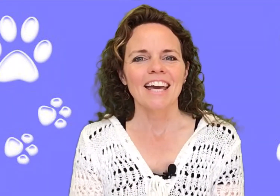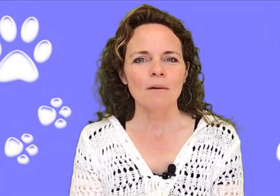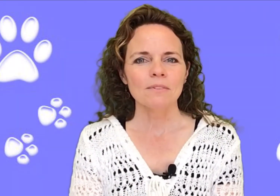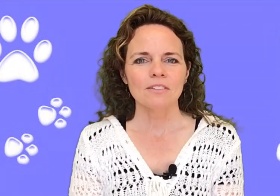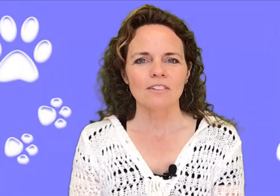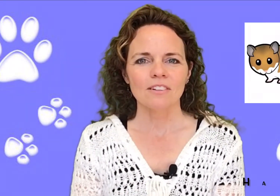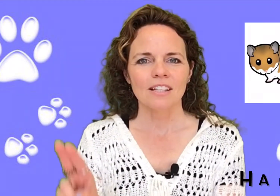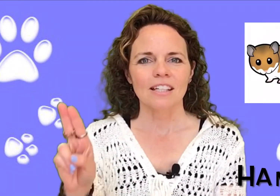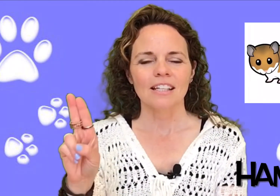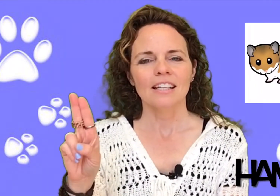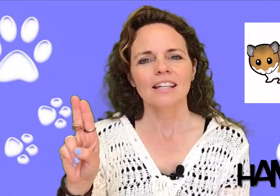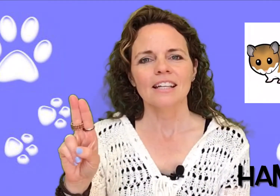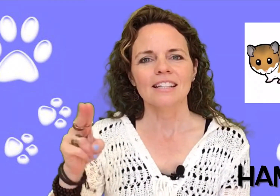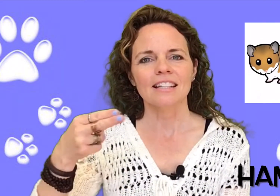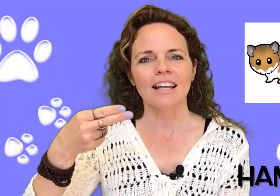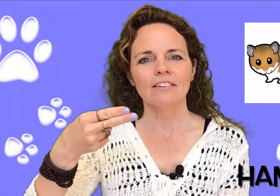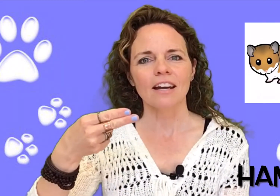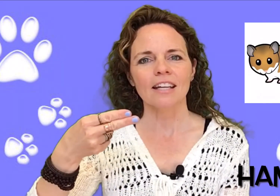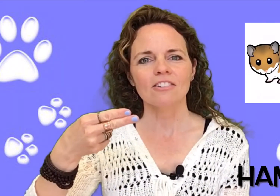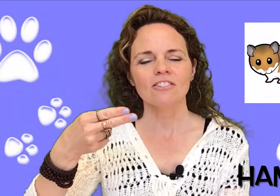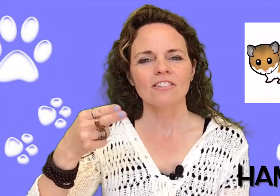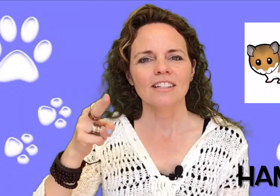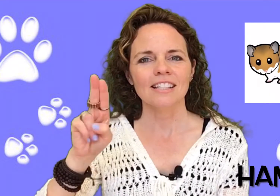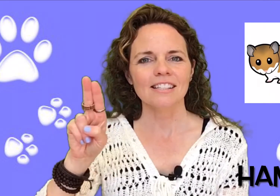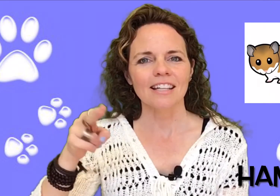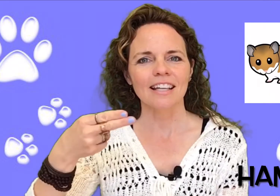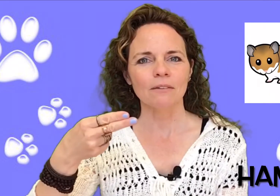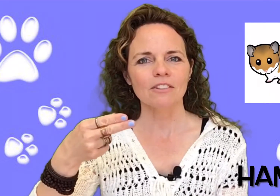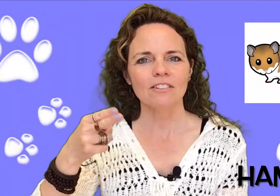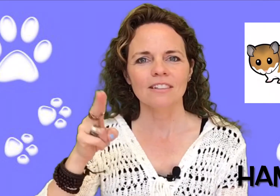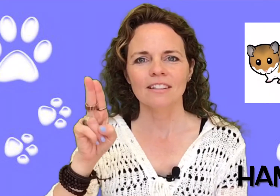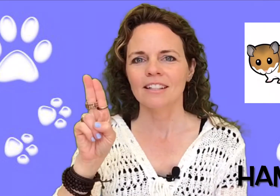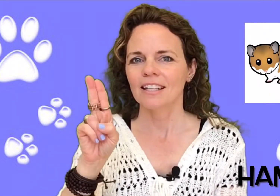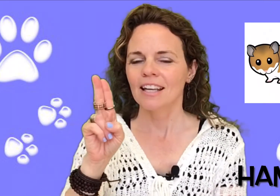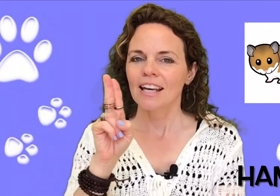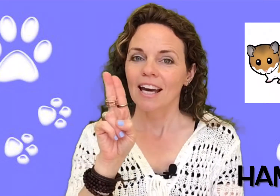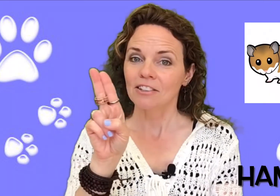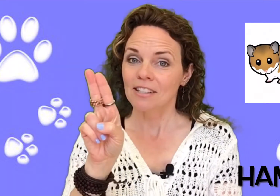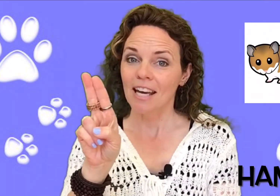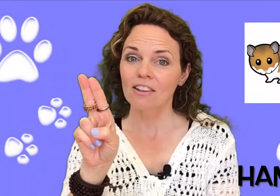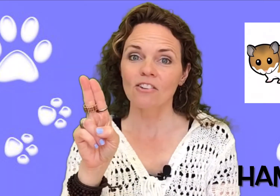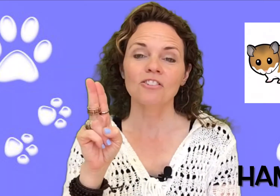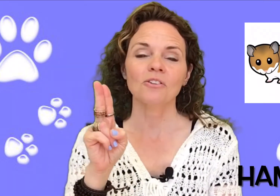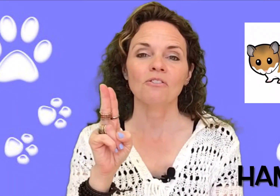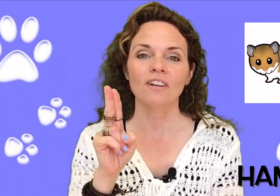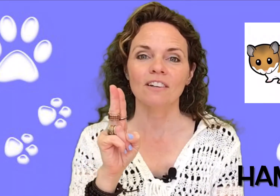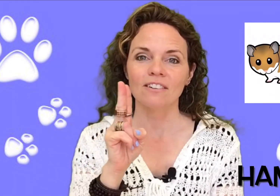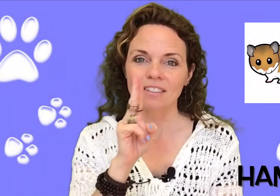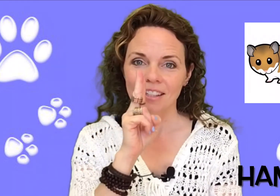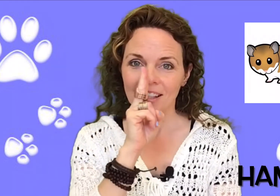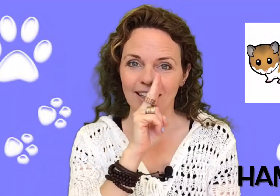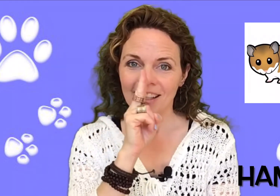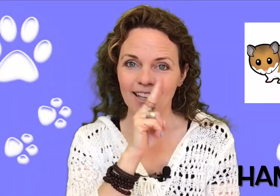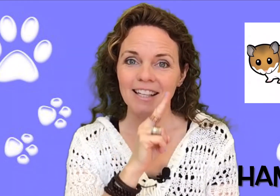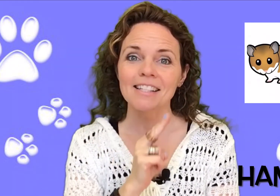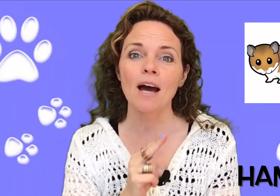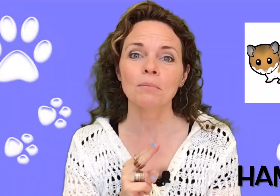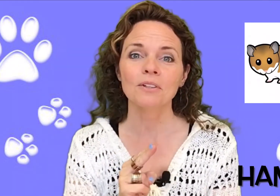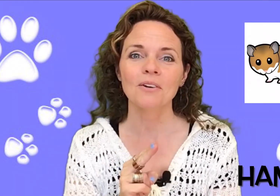Hamster is the letter H in sign language and you take those two fingers and tap your nose